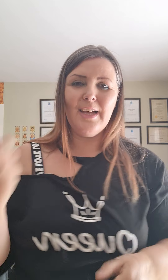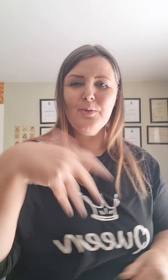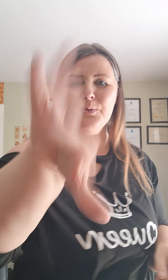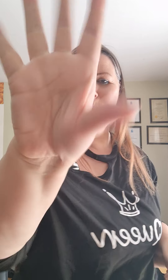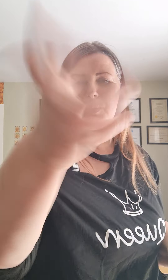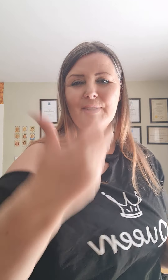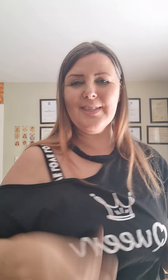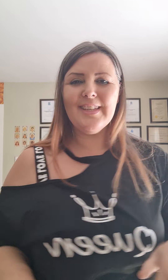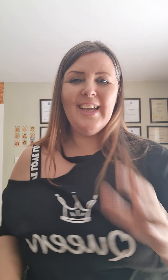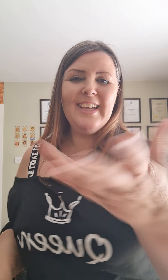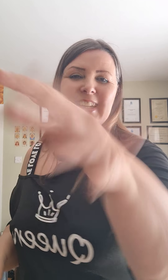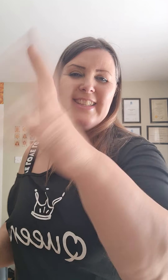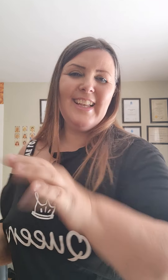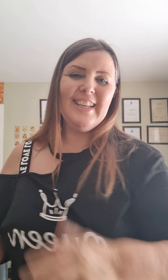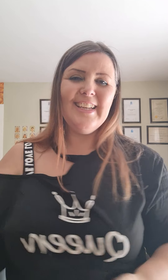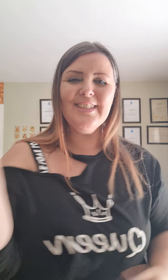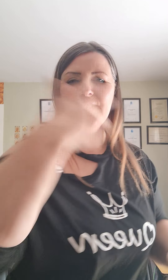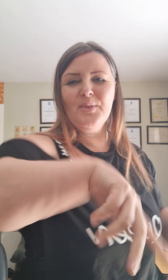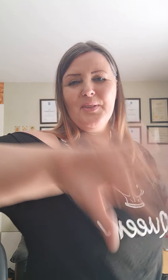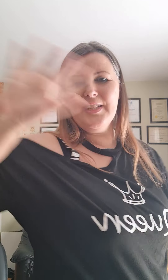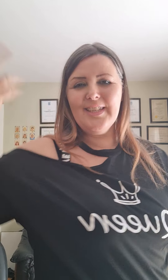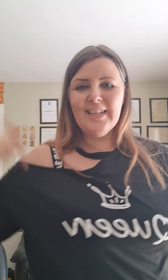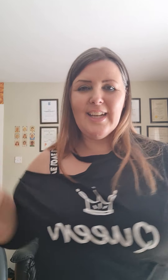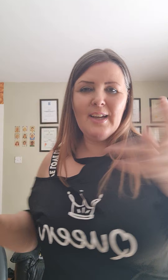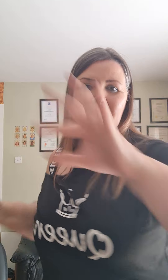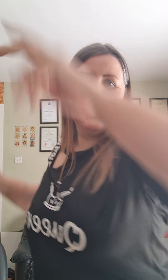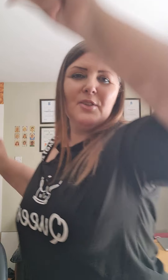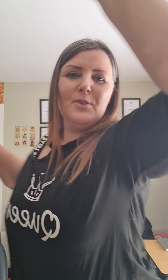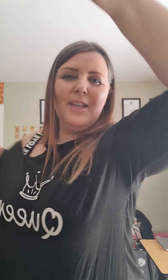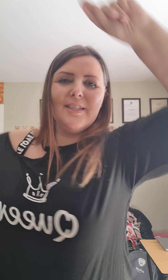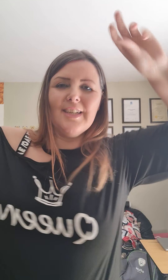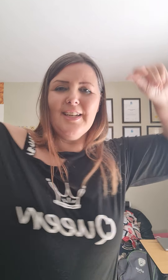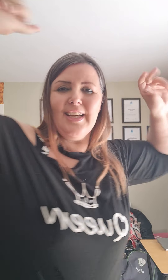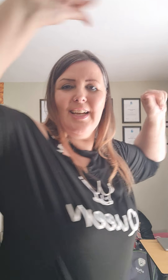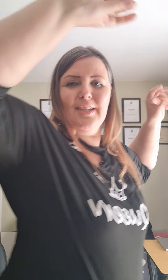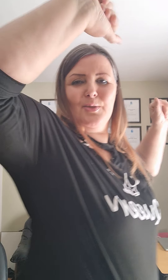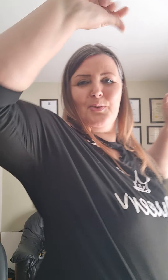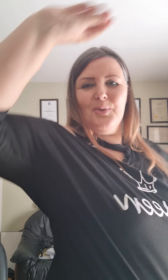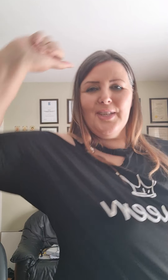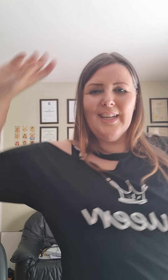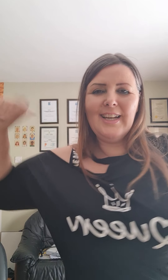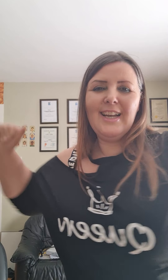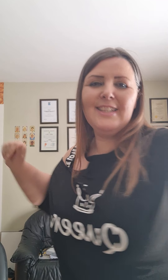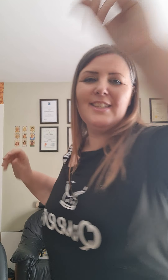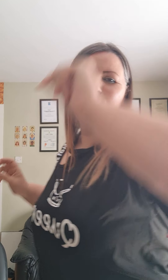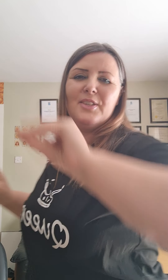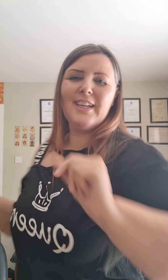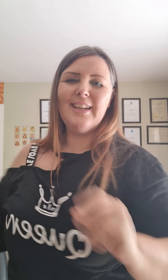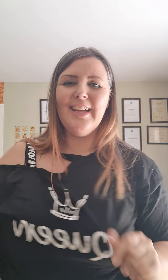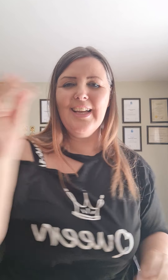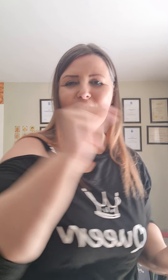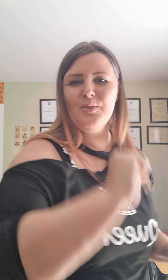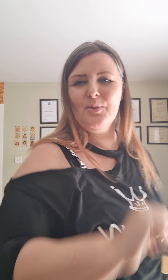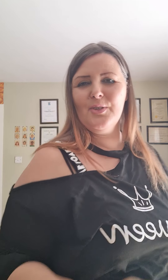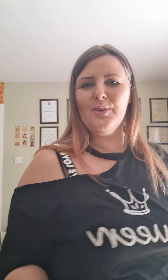to focus it every kiss the truth is a girl so yeah she got a kaka so to shake a raka seducing a raka seducing